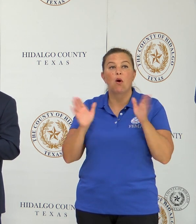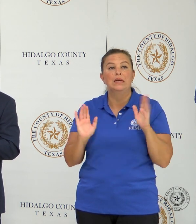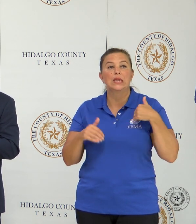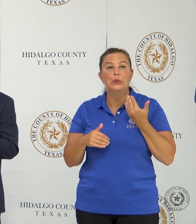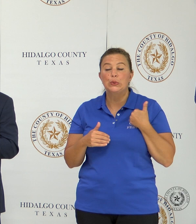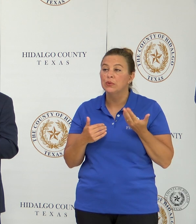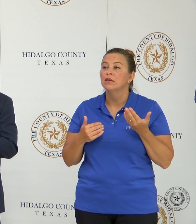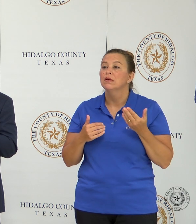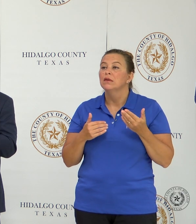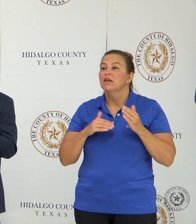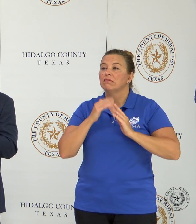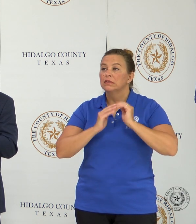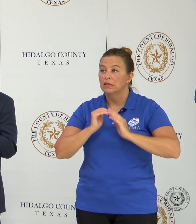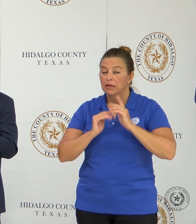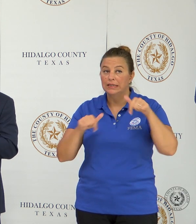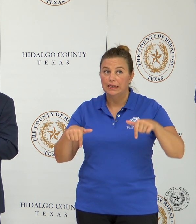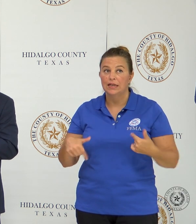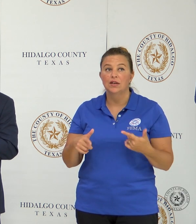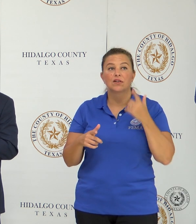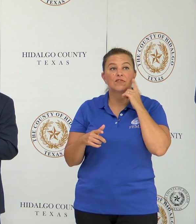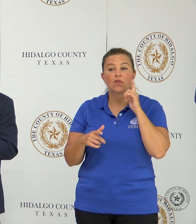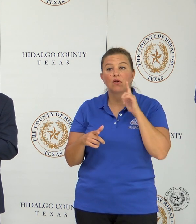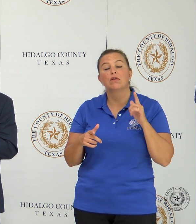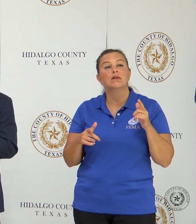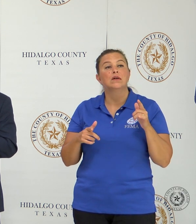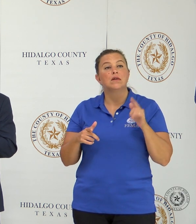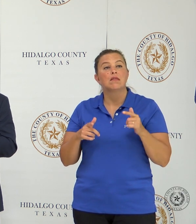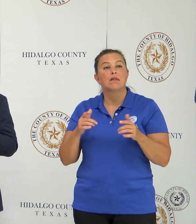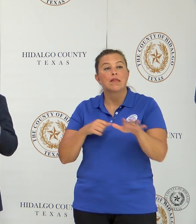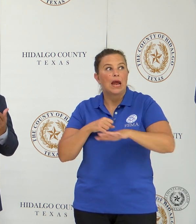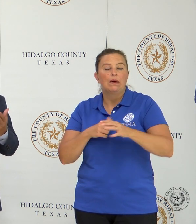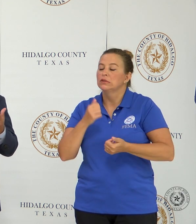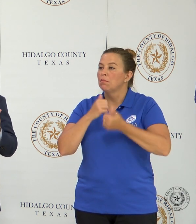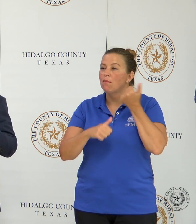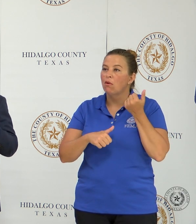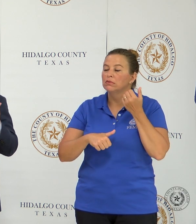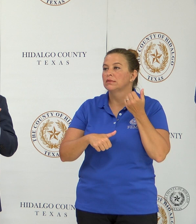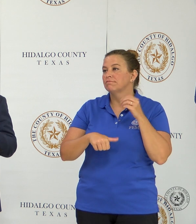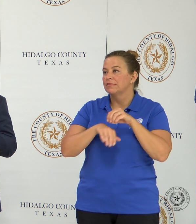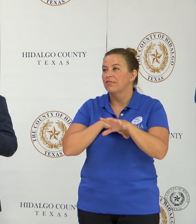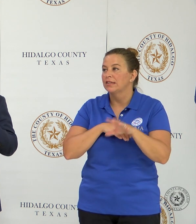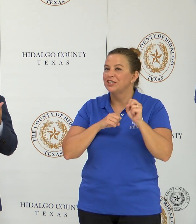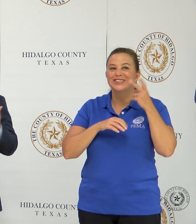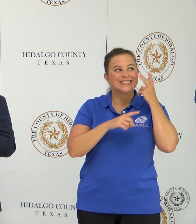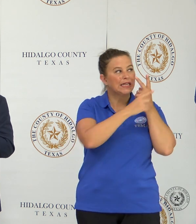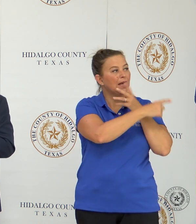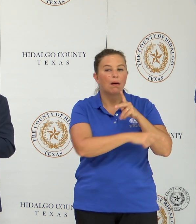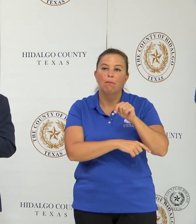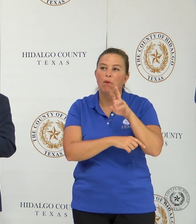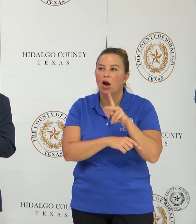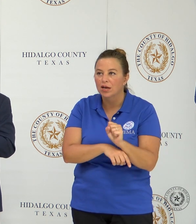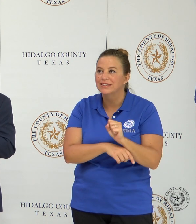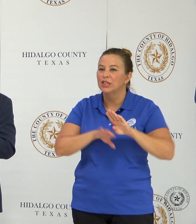Center on behalf of all of the area that was most affected. As you can see when you walk out this building you see parks, you see swimming